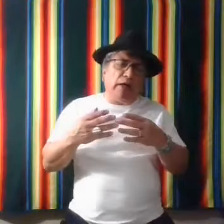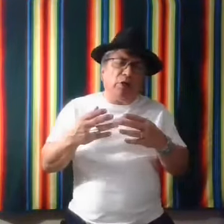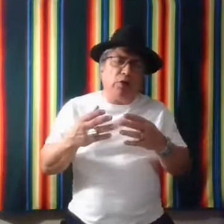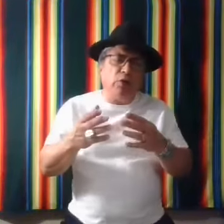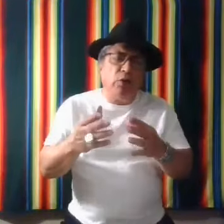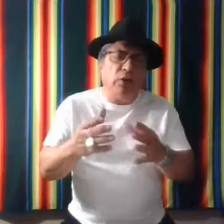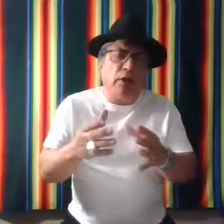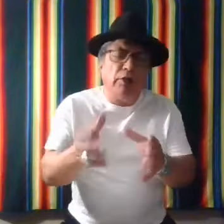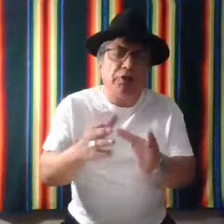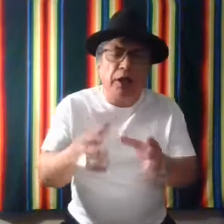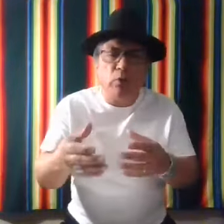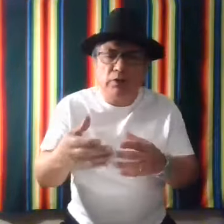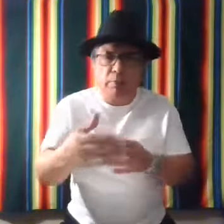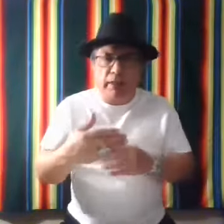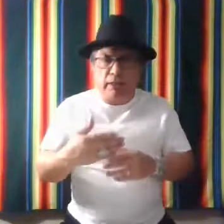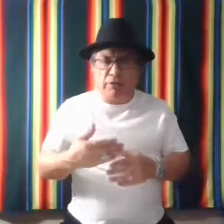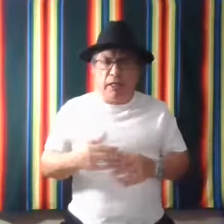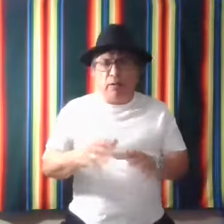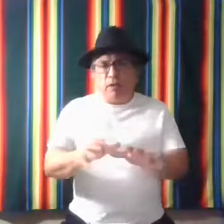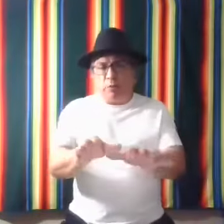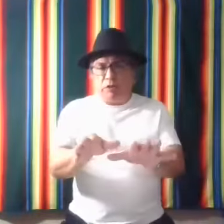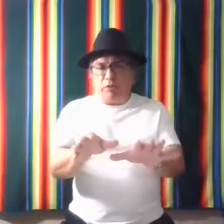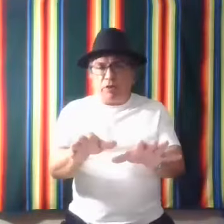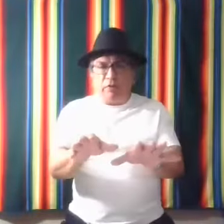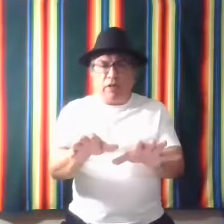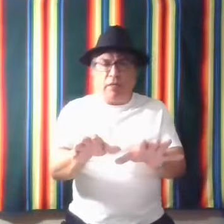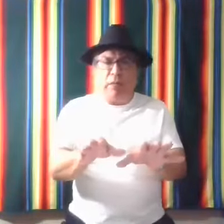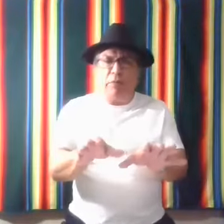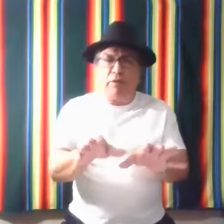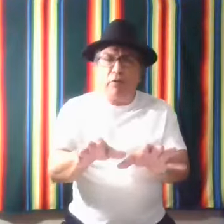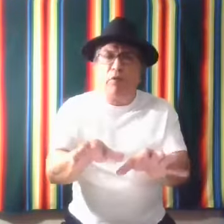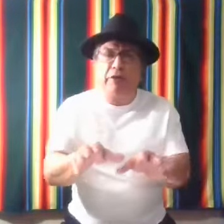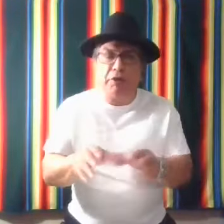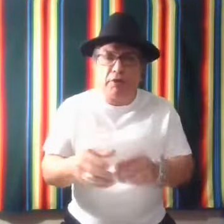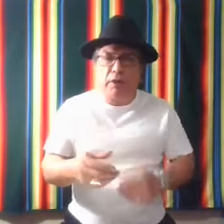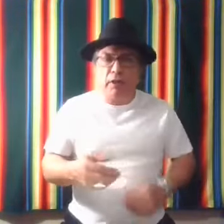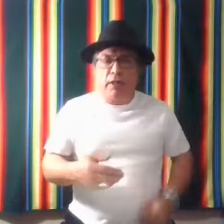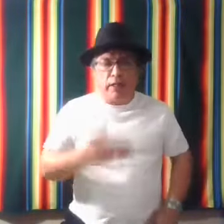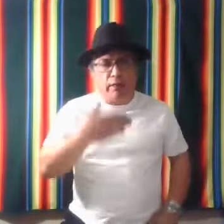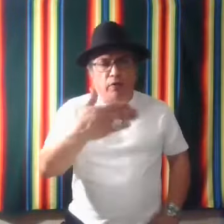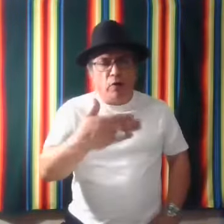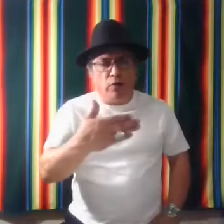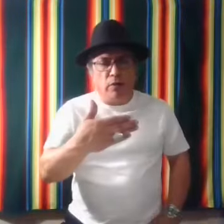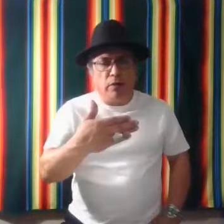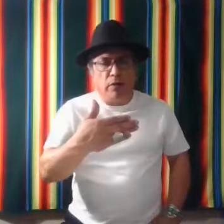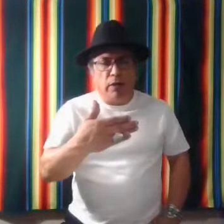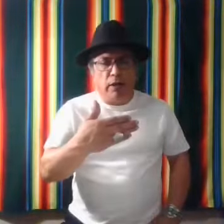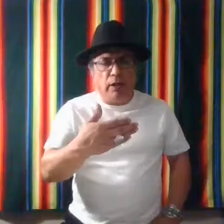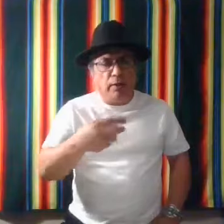trying to understand what somebody is saying, especially if you're given like maybe directions. Like don't, um,